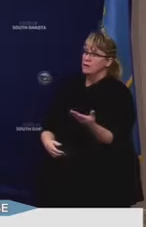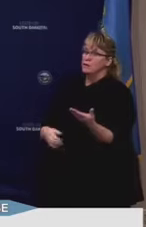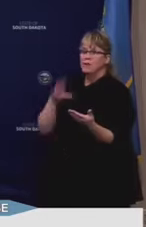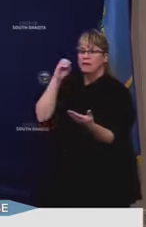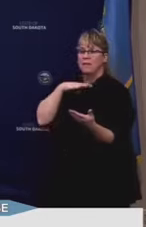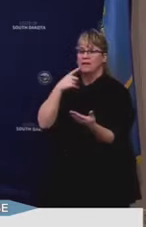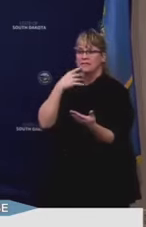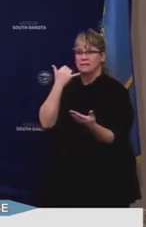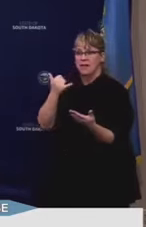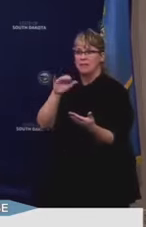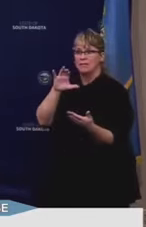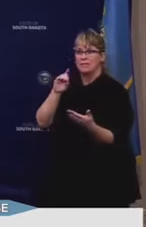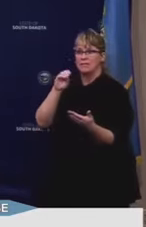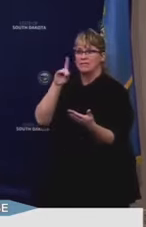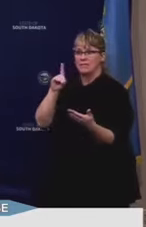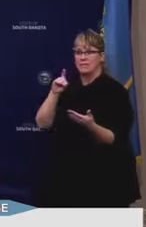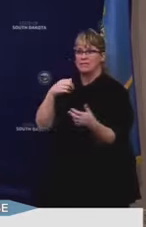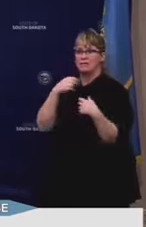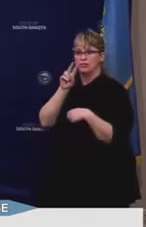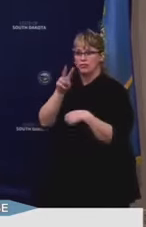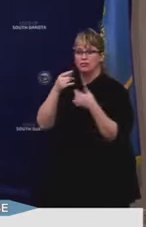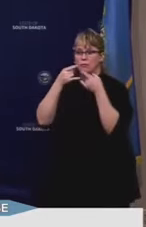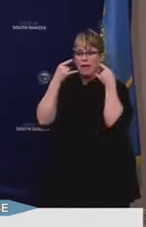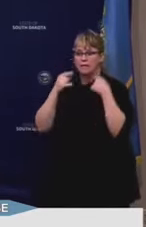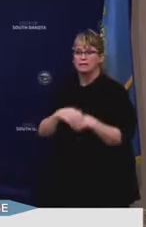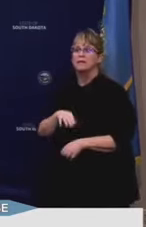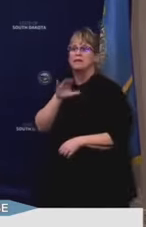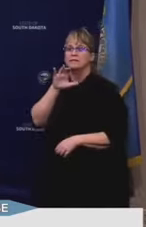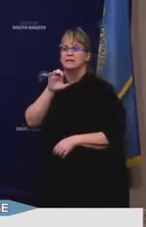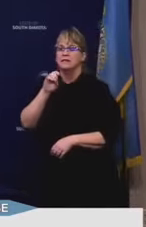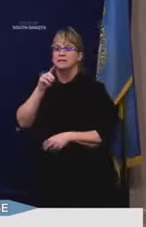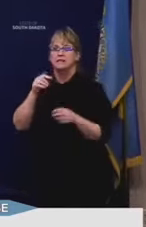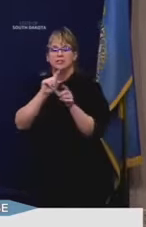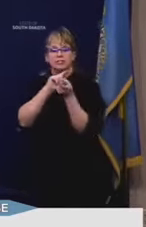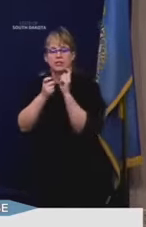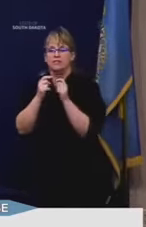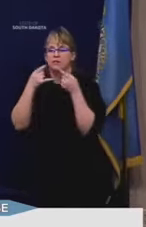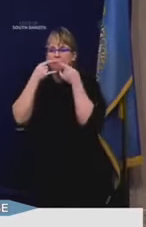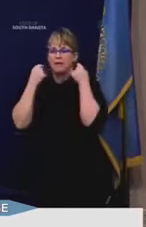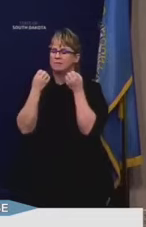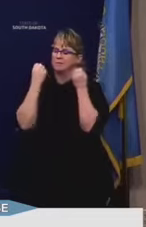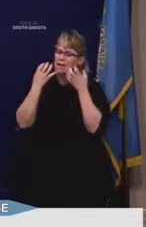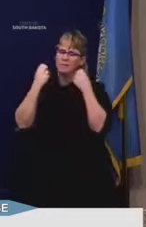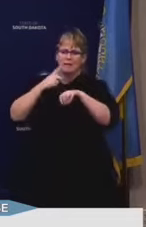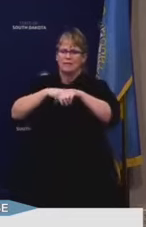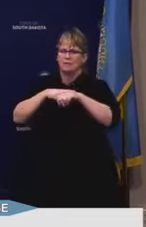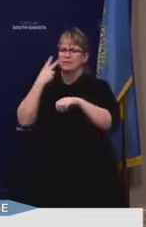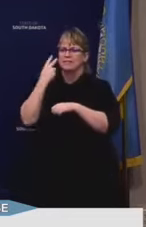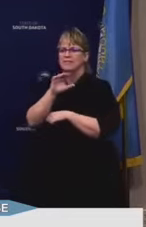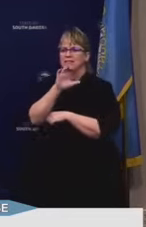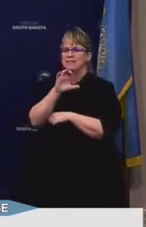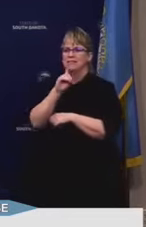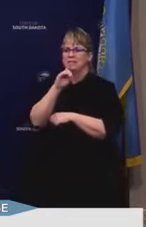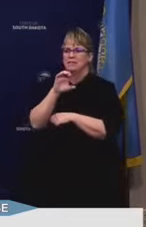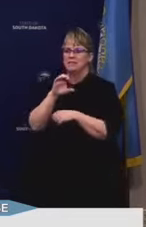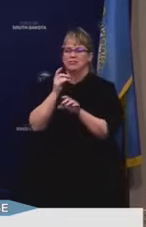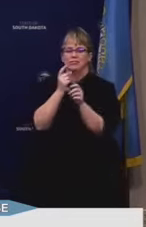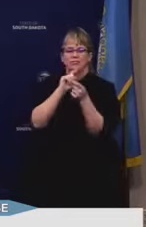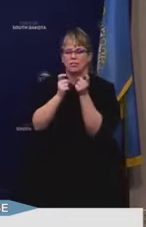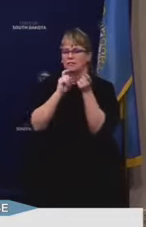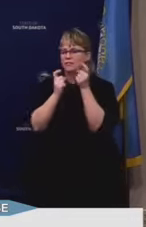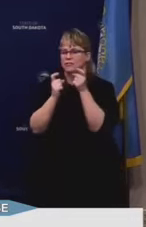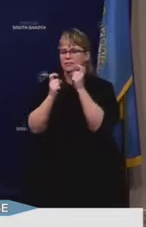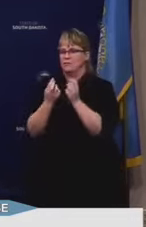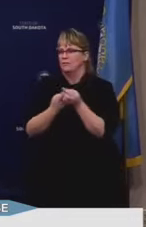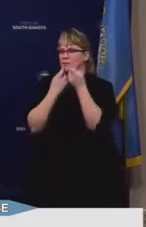recommending two masks, Well, the CDC has changed their recommendations many, many times. In fact, we've seen the CDC change their recommendations